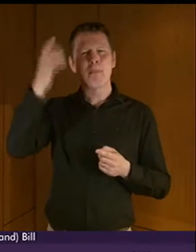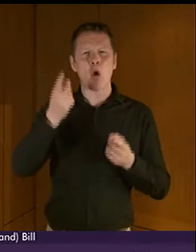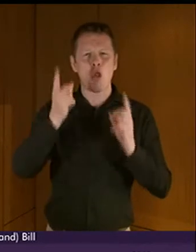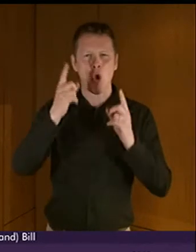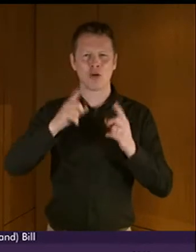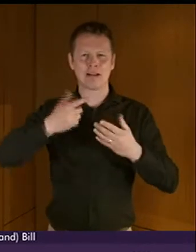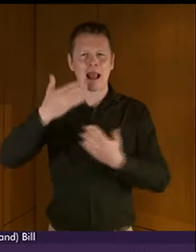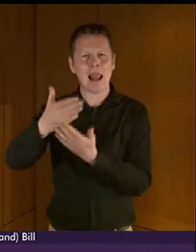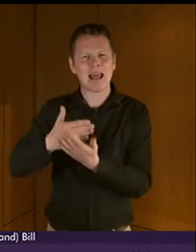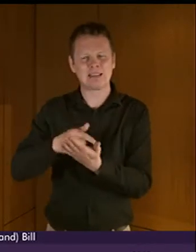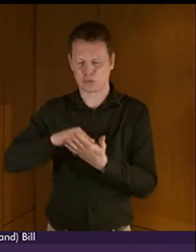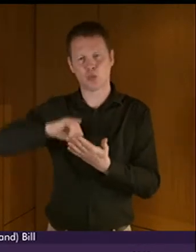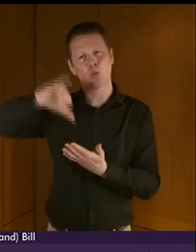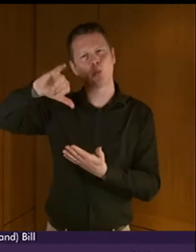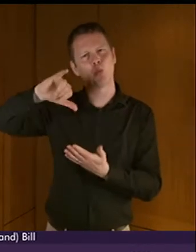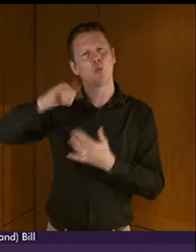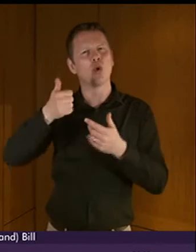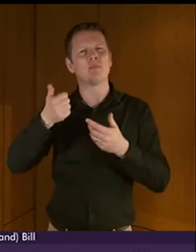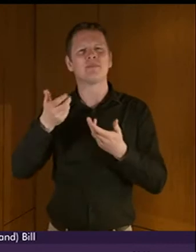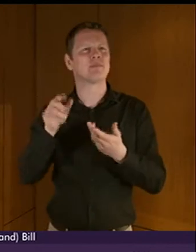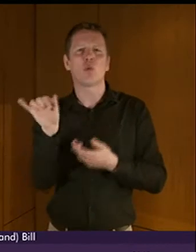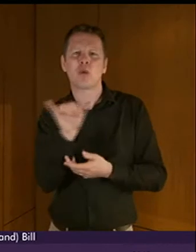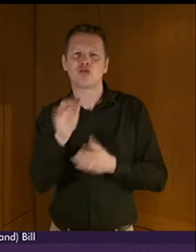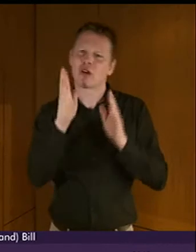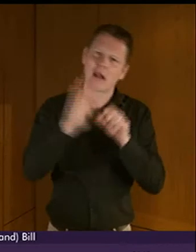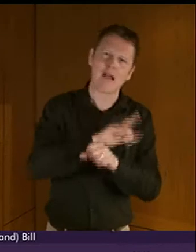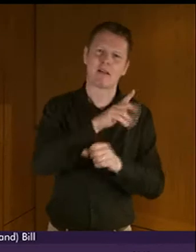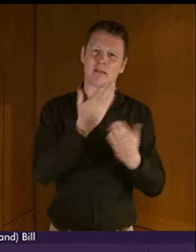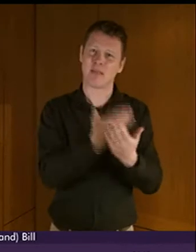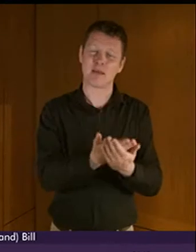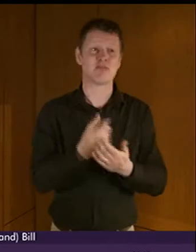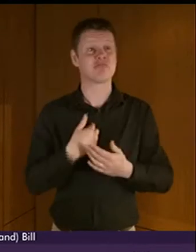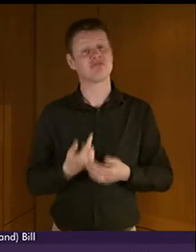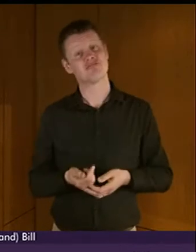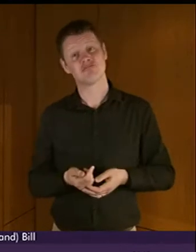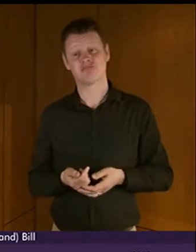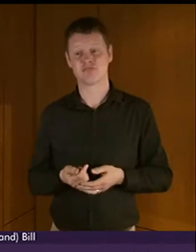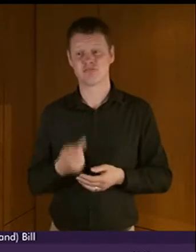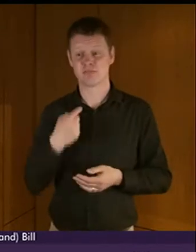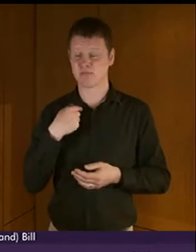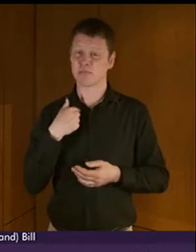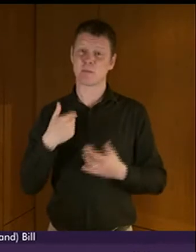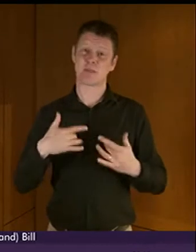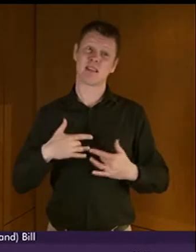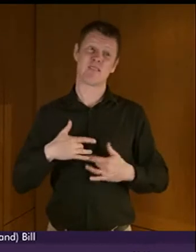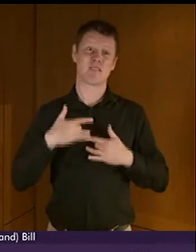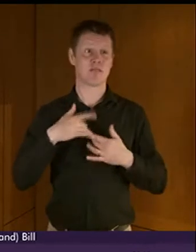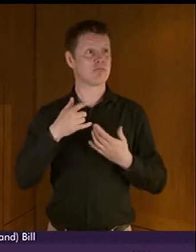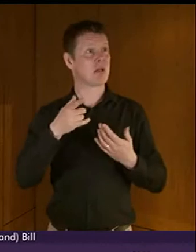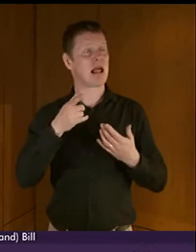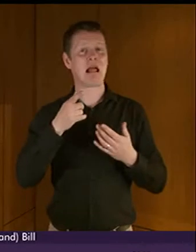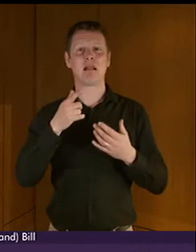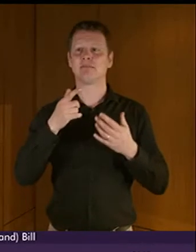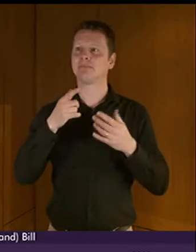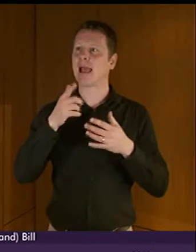It does strike me that some of these bodies, the use of sign language or any language, has legal force. So, you are in the court, if you are